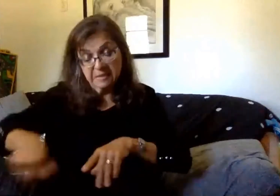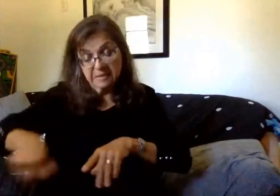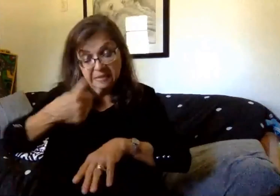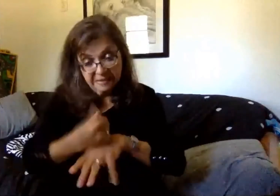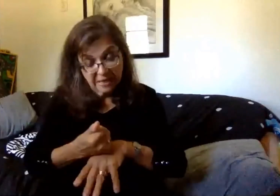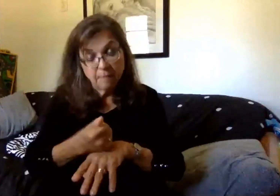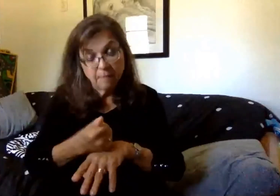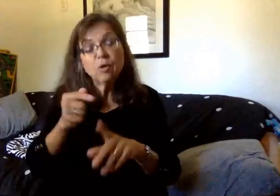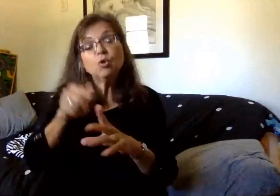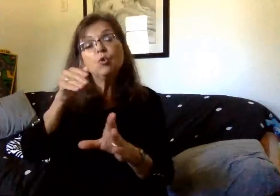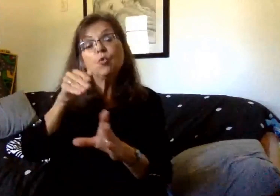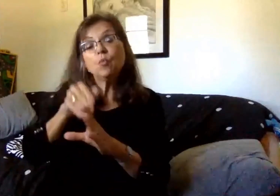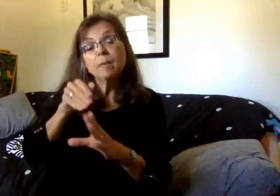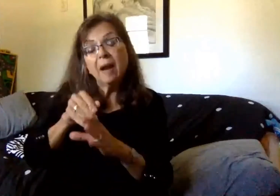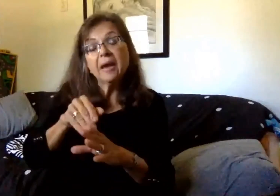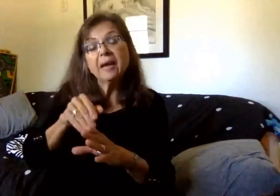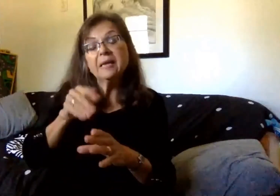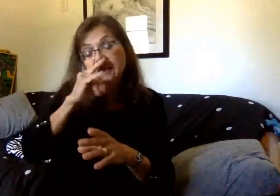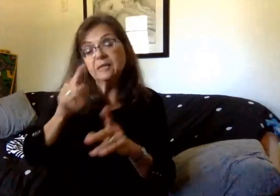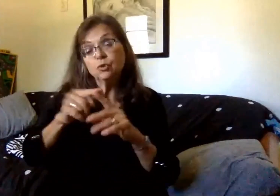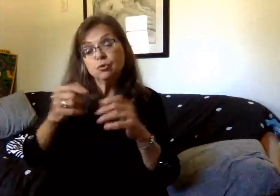patterns and encourage social spacing.